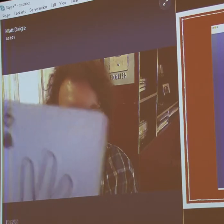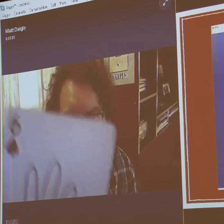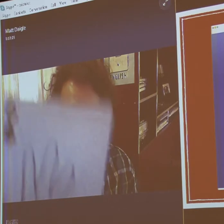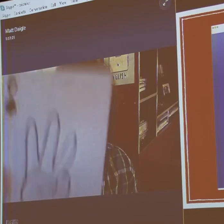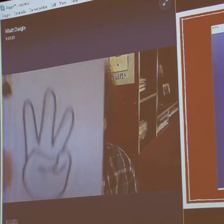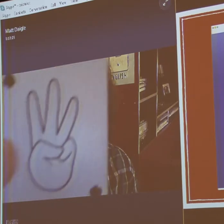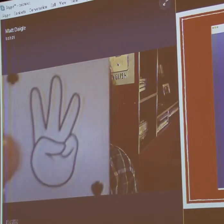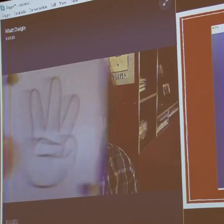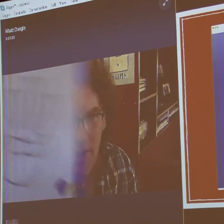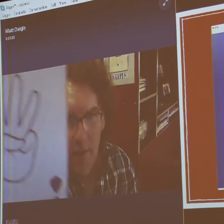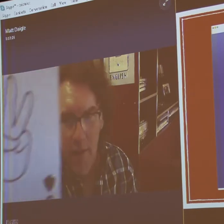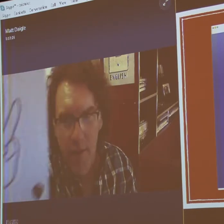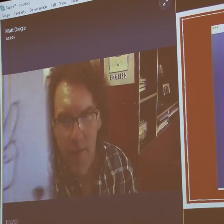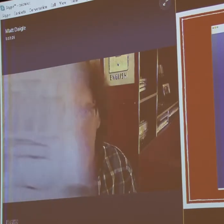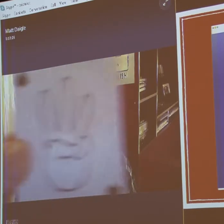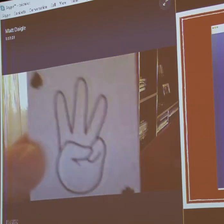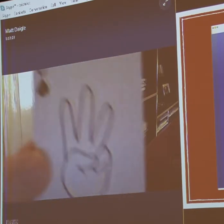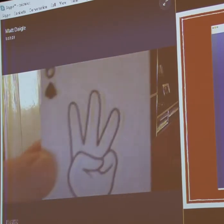that?